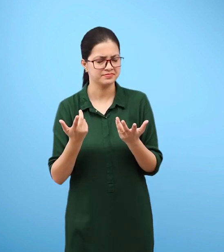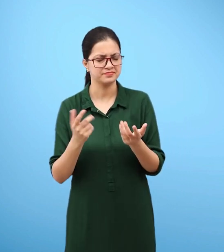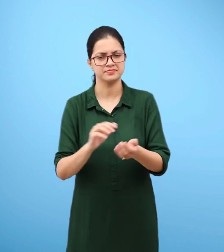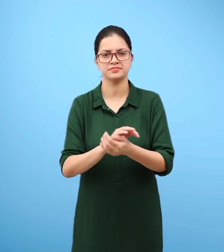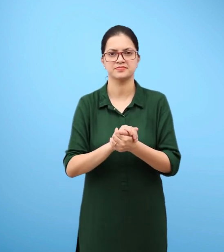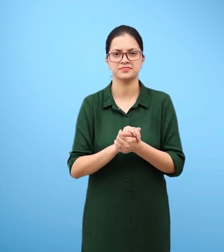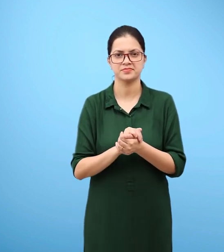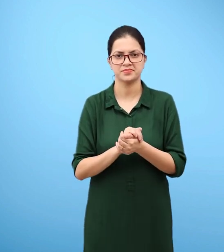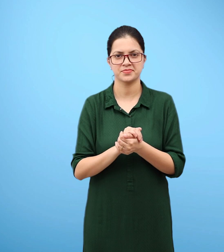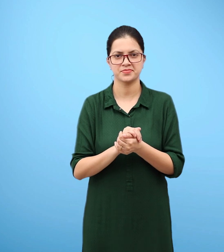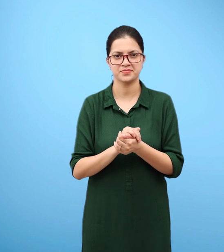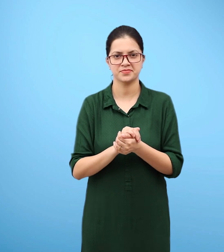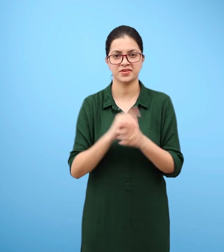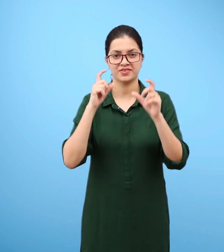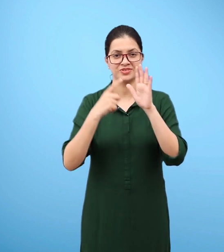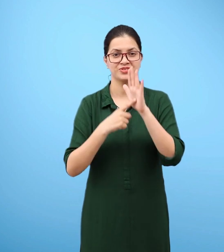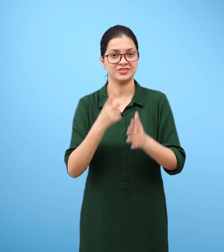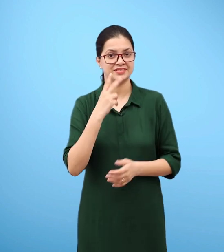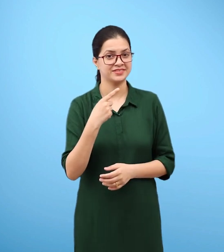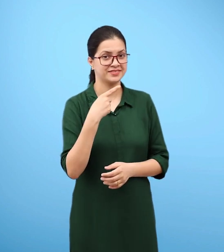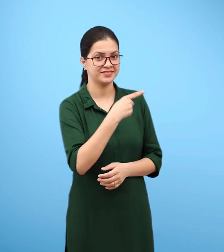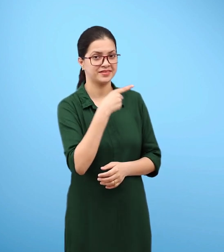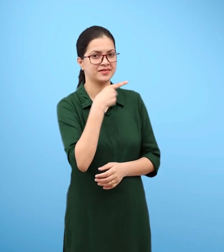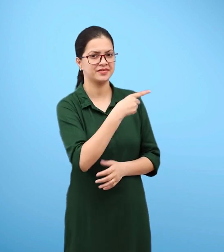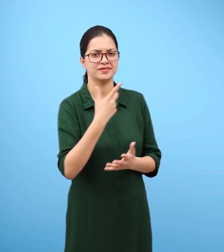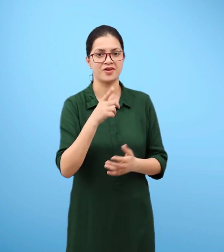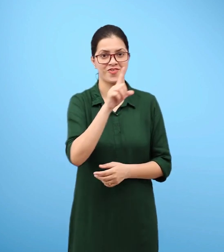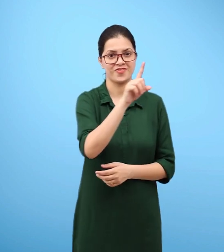Figure 15.6 shows